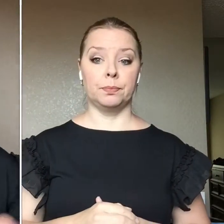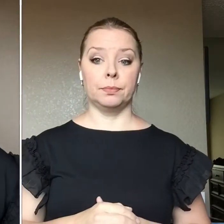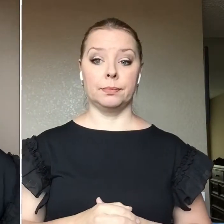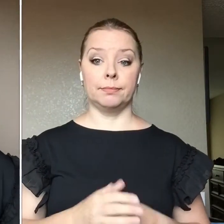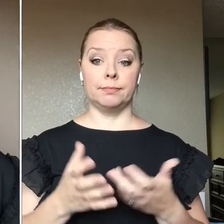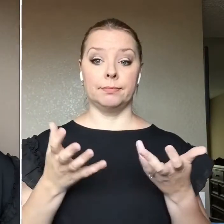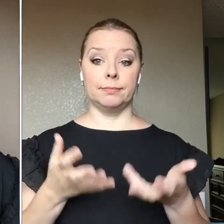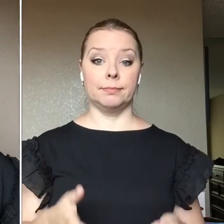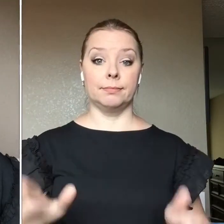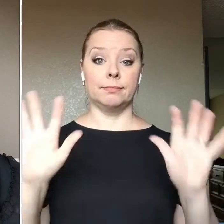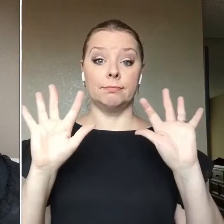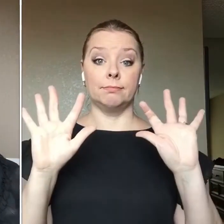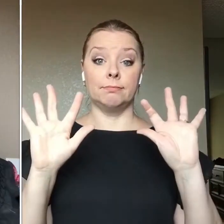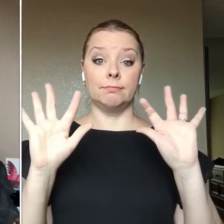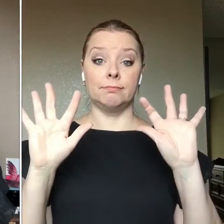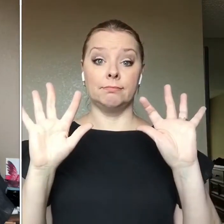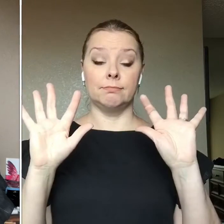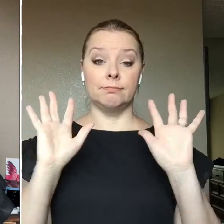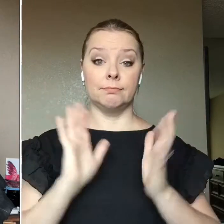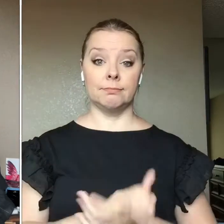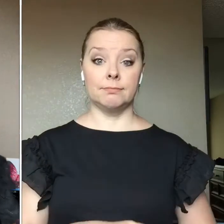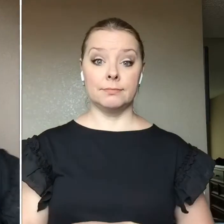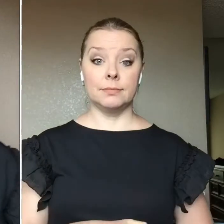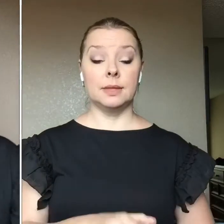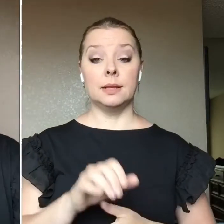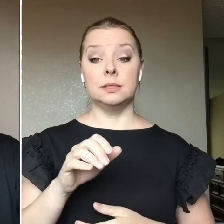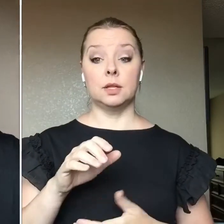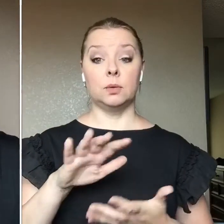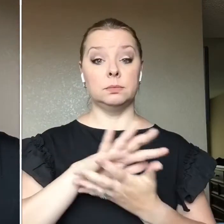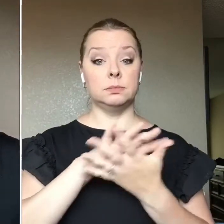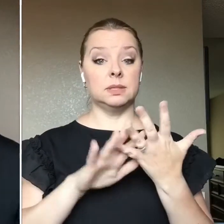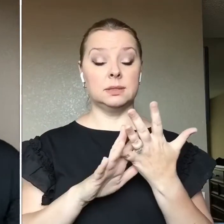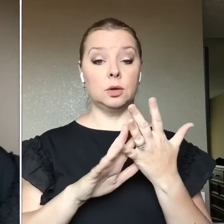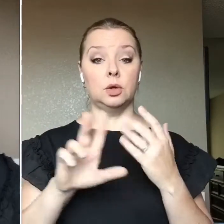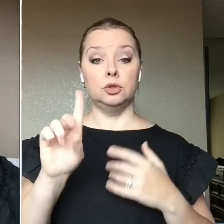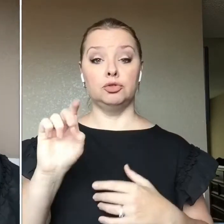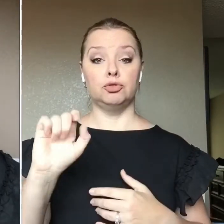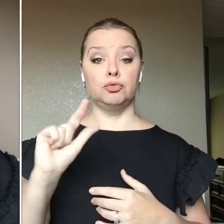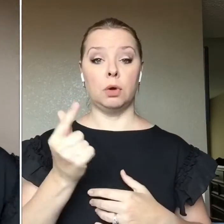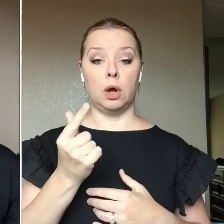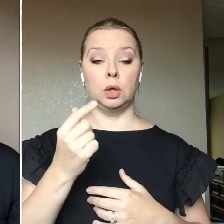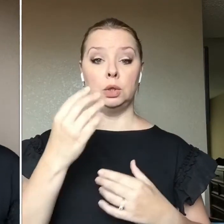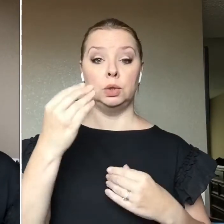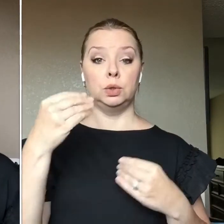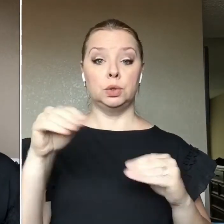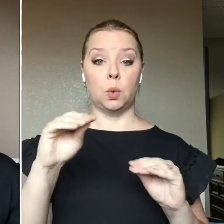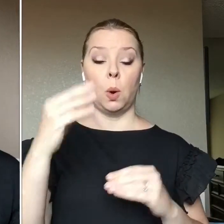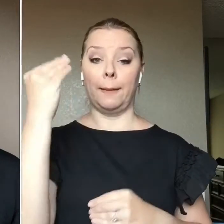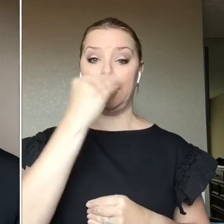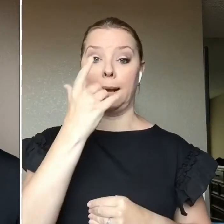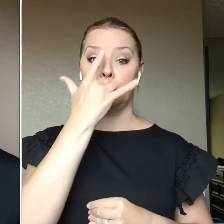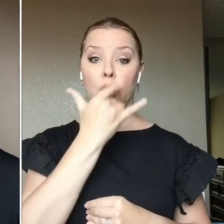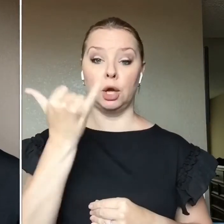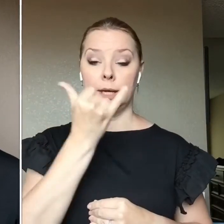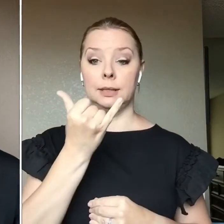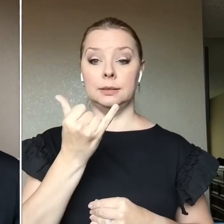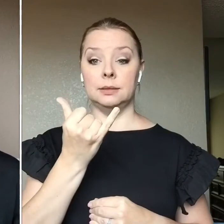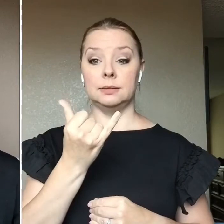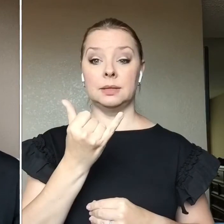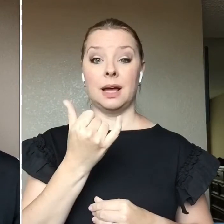All set So this is my little Drugstore makeup look I can't tell you Where to find the products Because you're gonna find